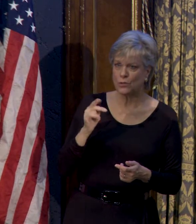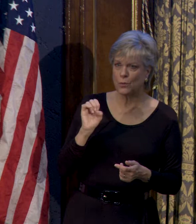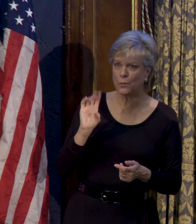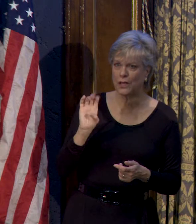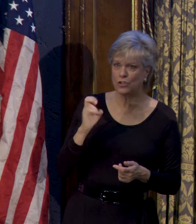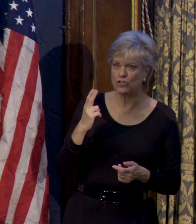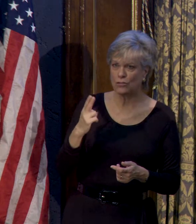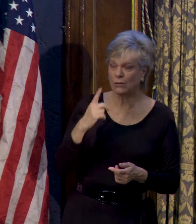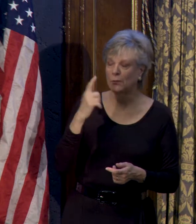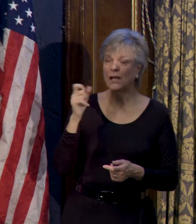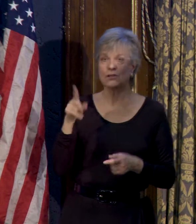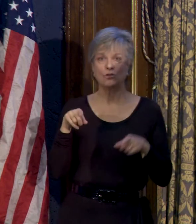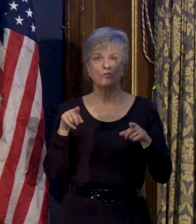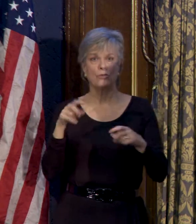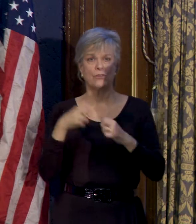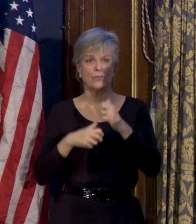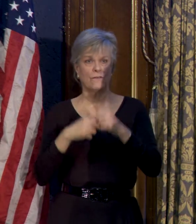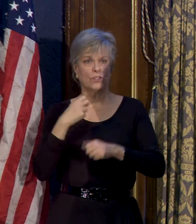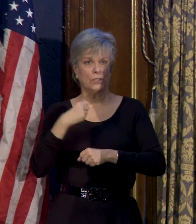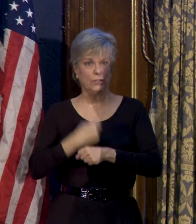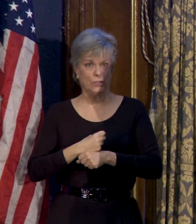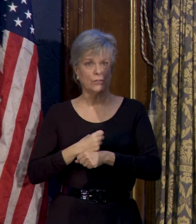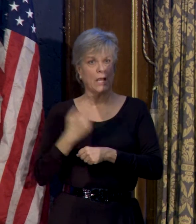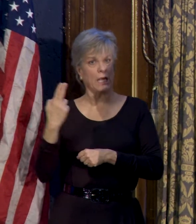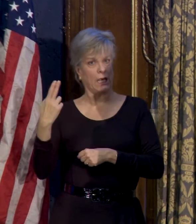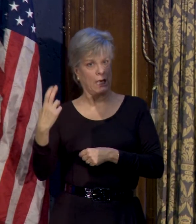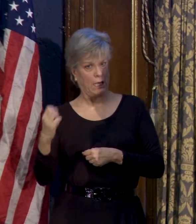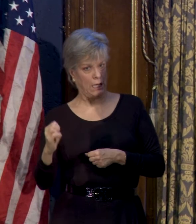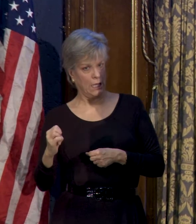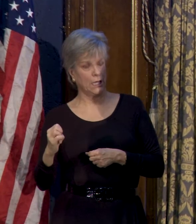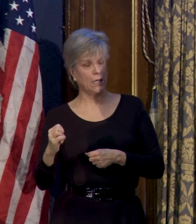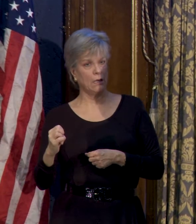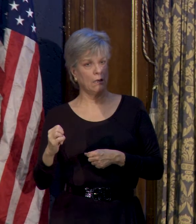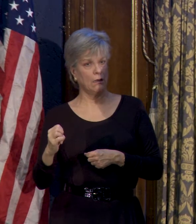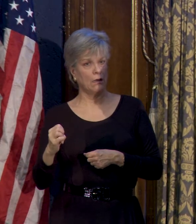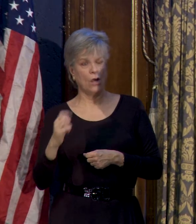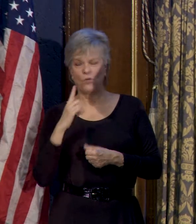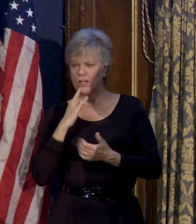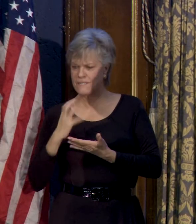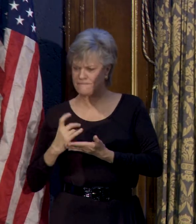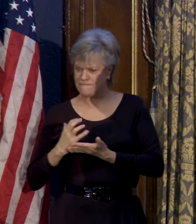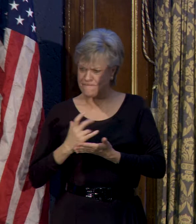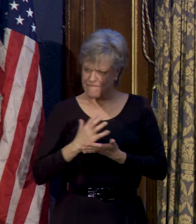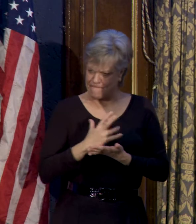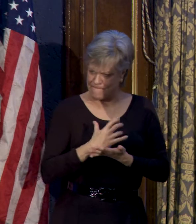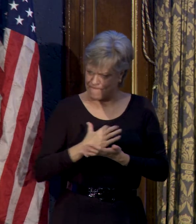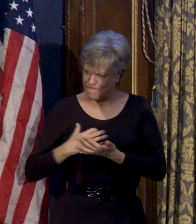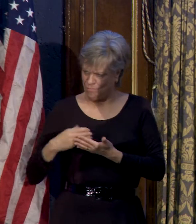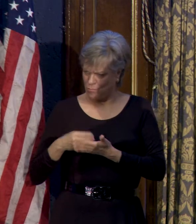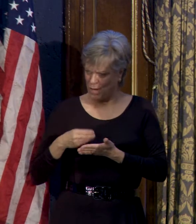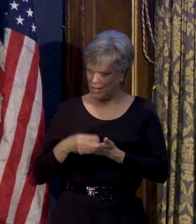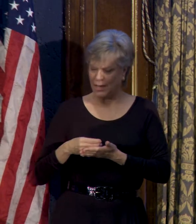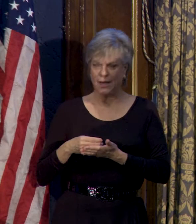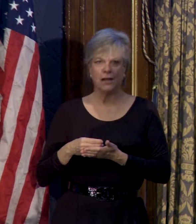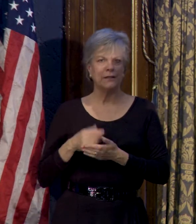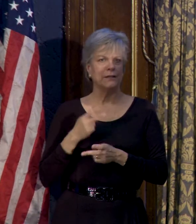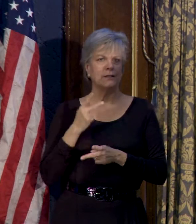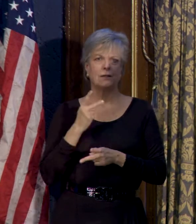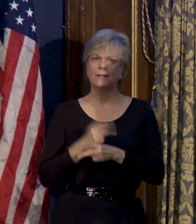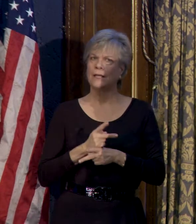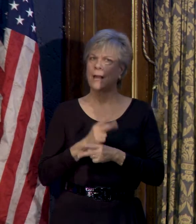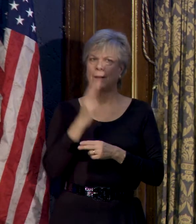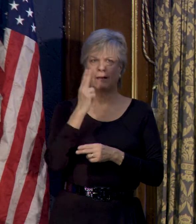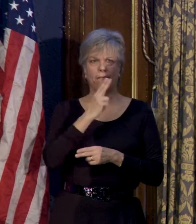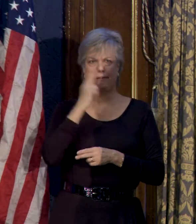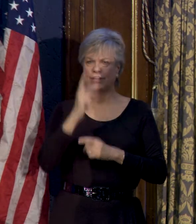difficult years, he scrounged resources from wherever and kept Catholic charities at the